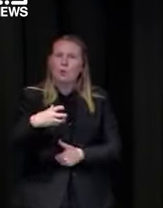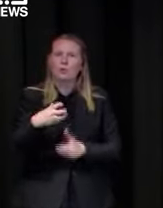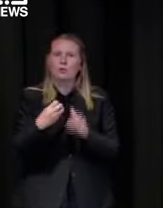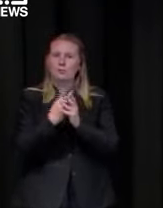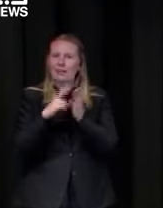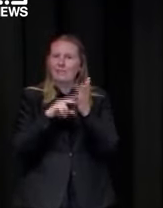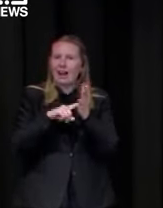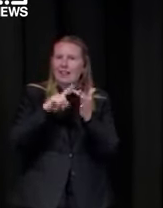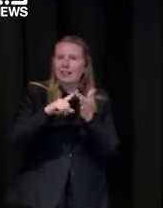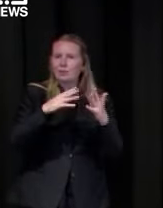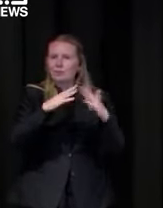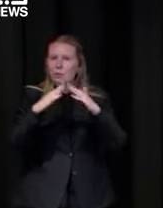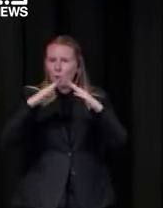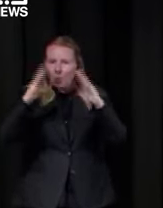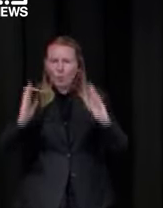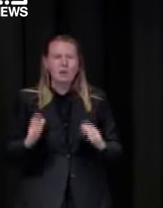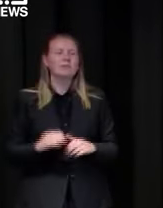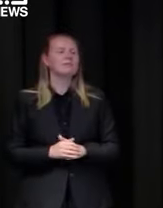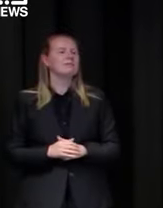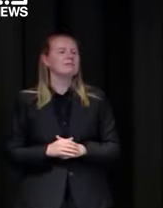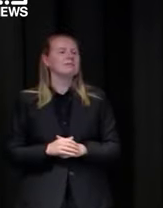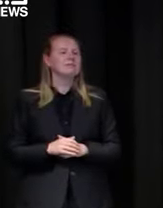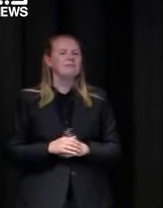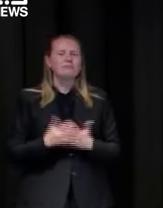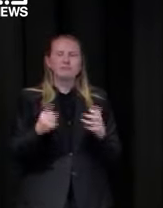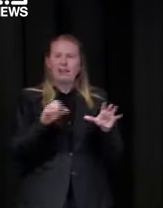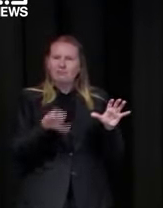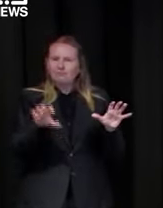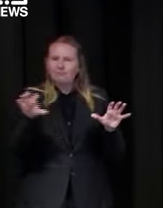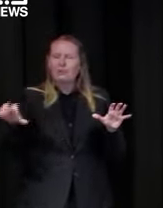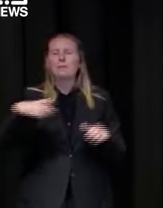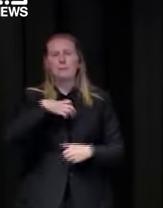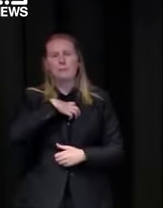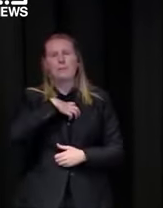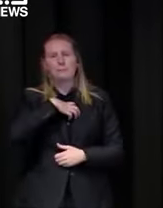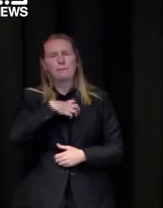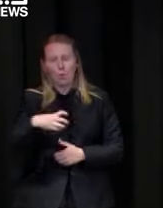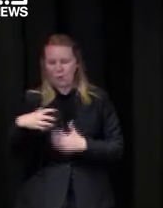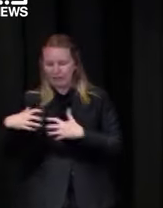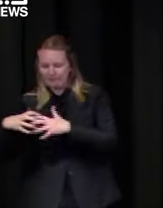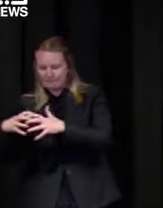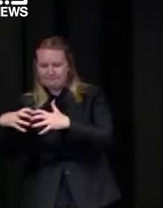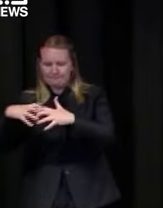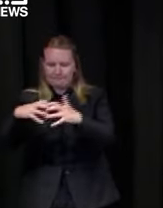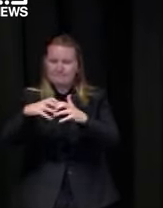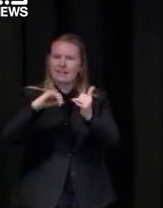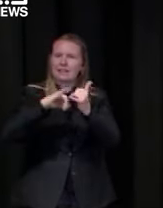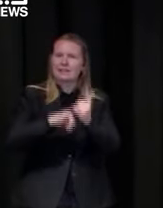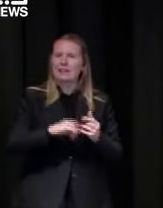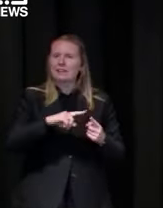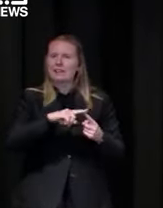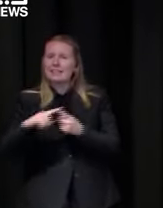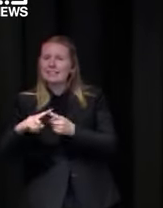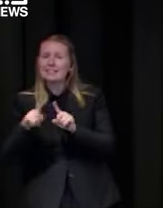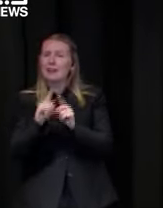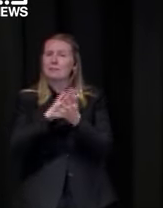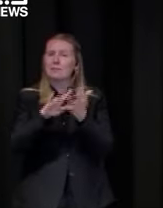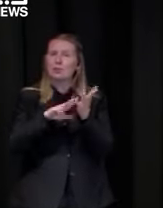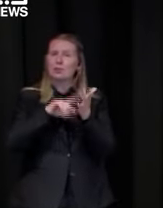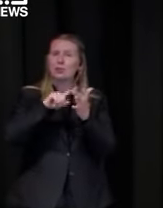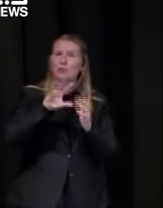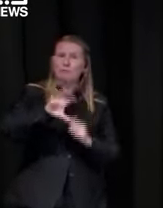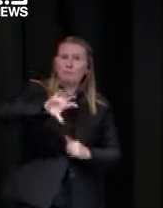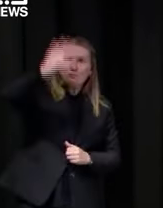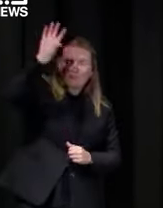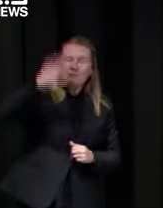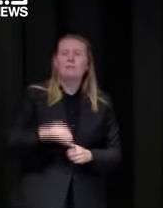um that's been really busy down there we had some colleges around there warren so we've done a lot of pop-ups in the southeast as we have done in in the hume area and the north and